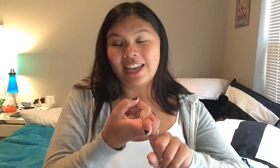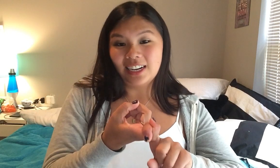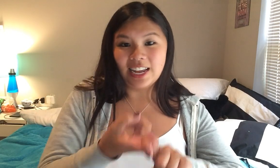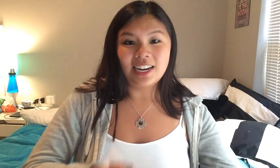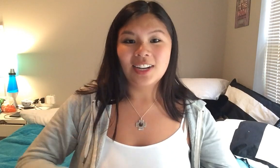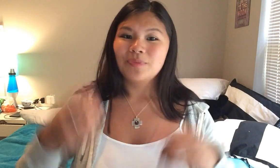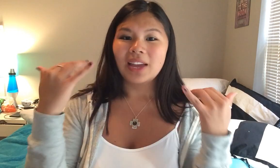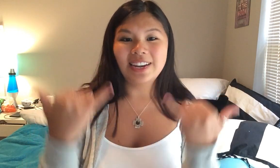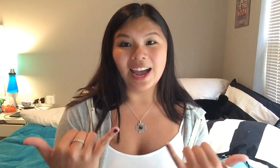candidate